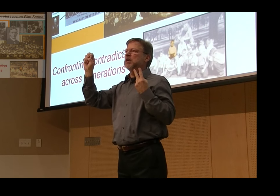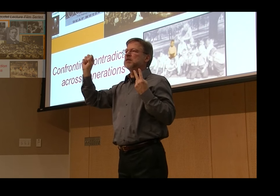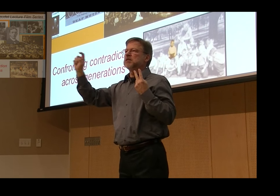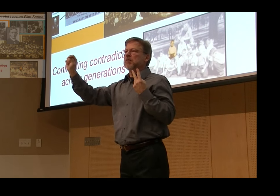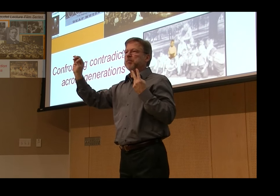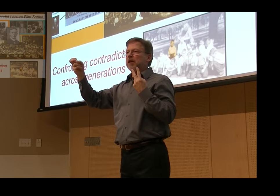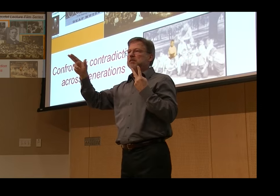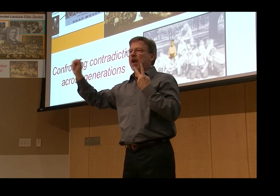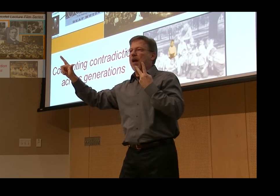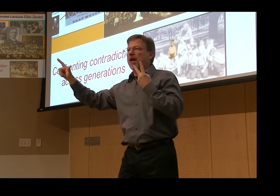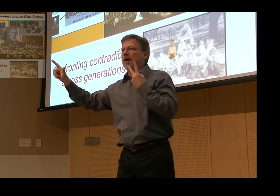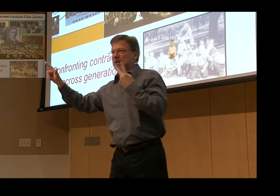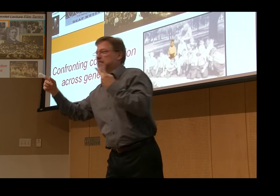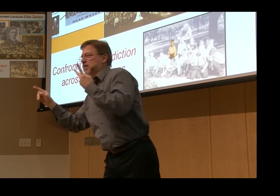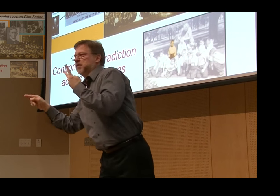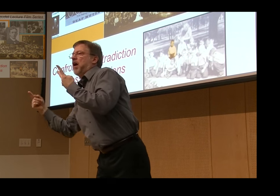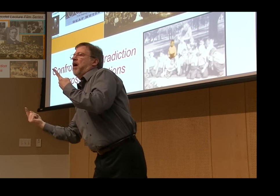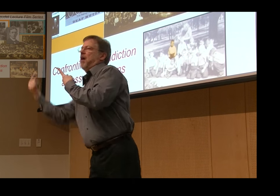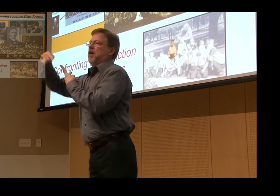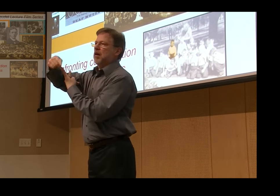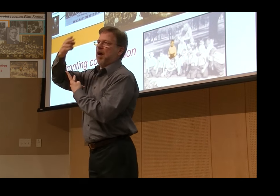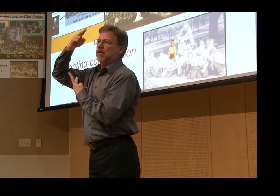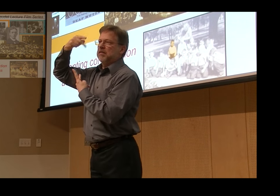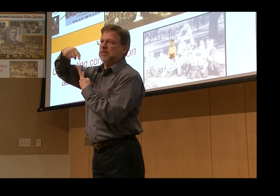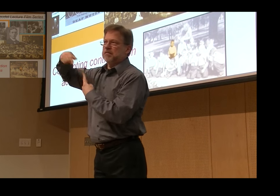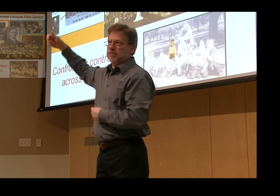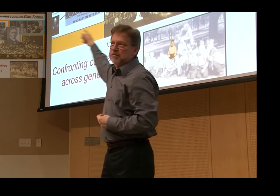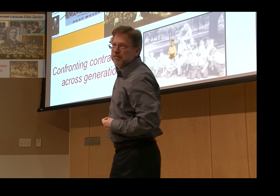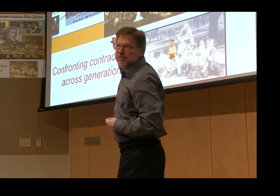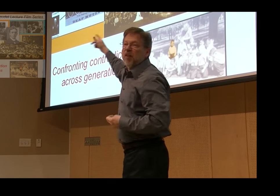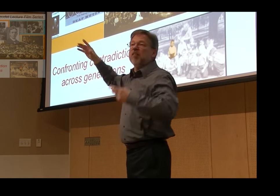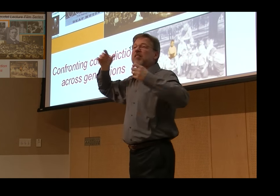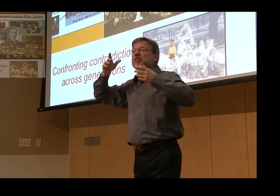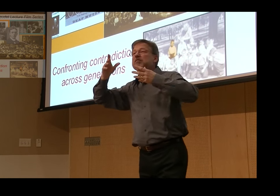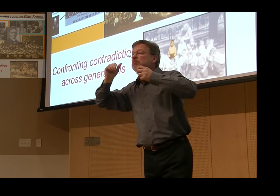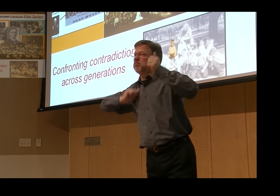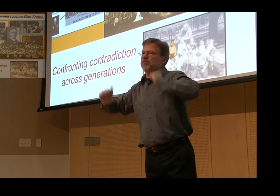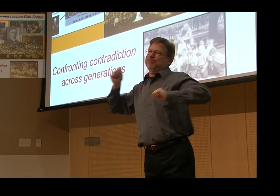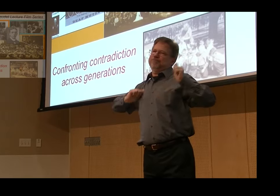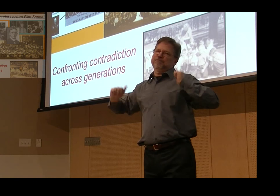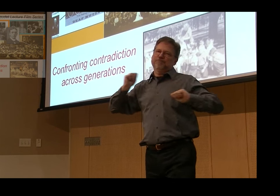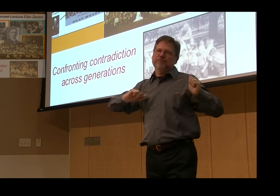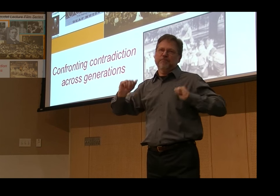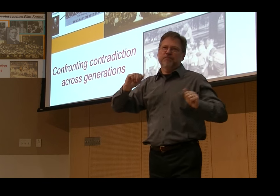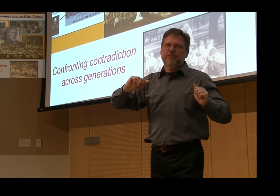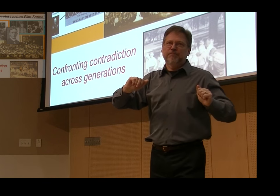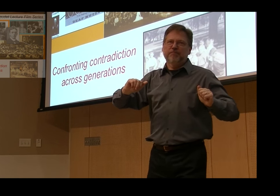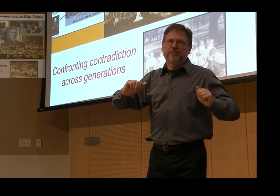very strong generational deaf family. You have, as many of